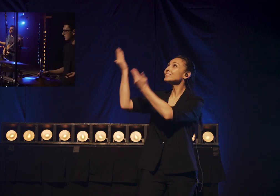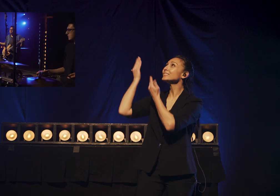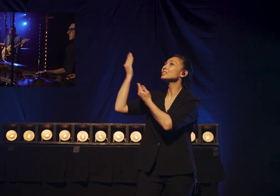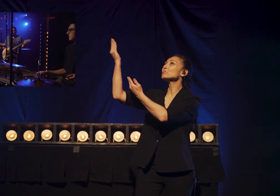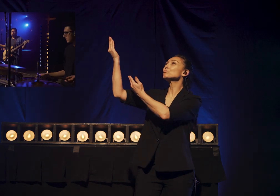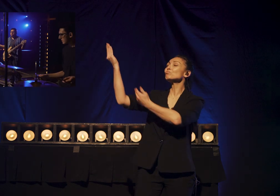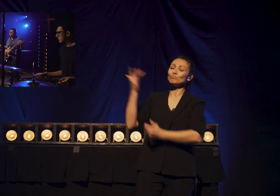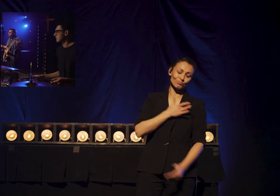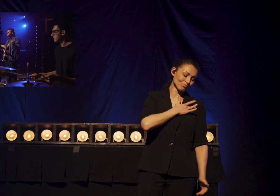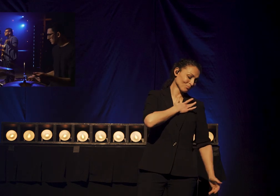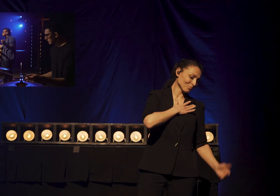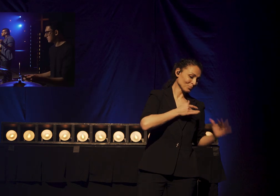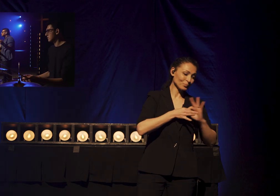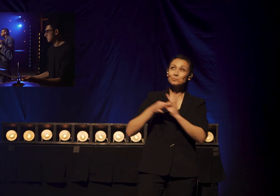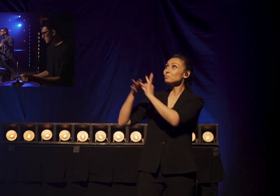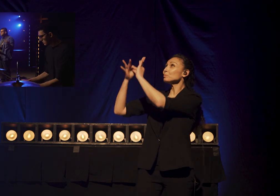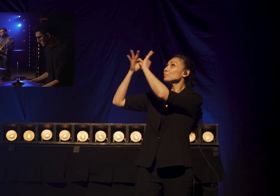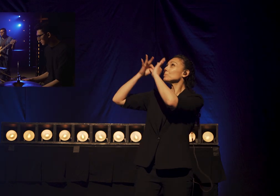We're yours